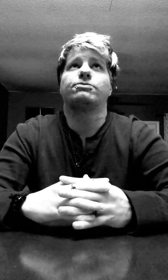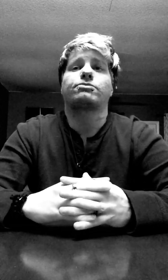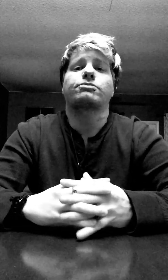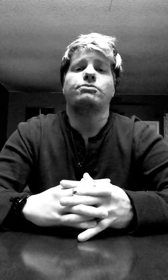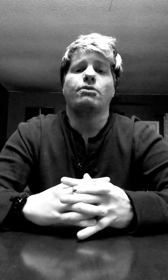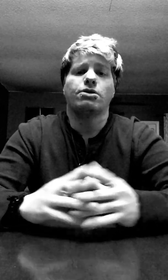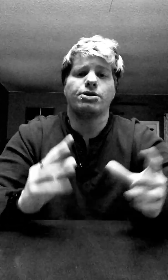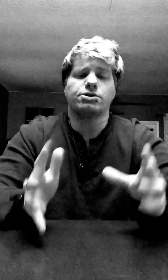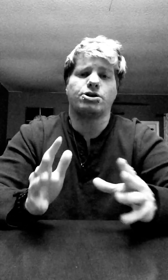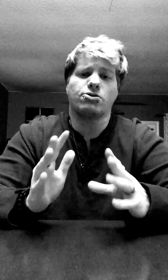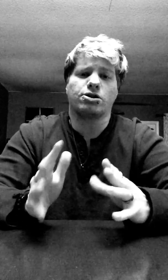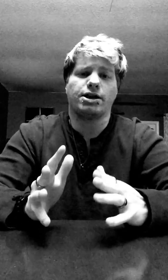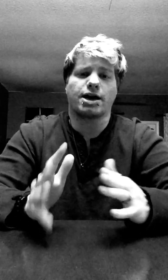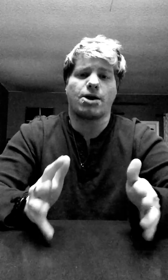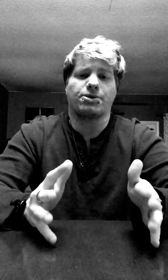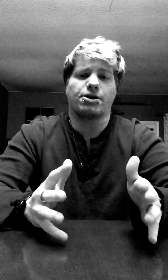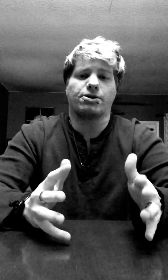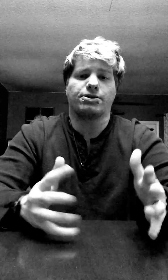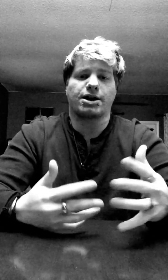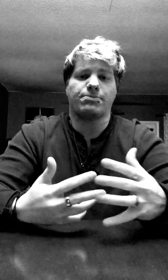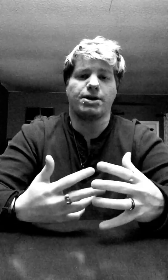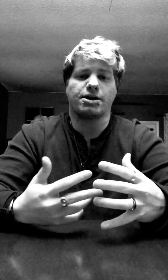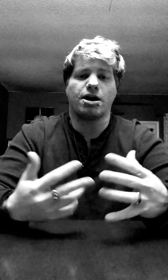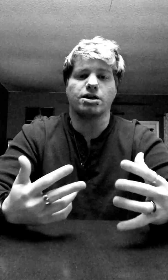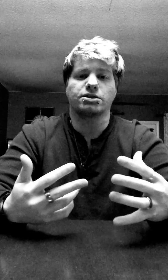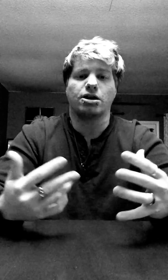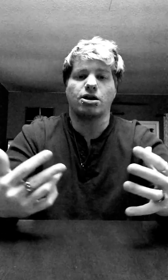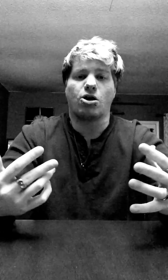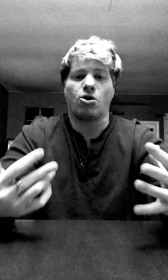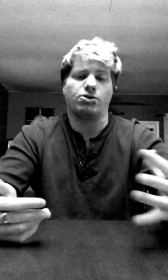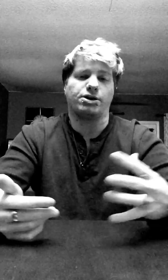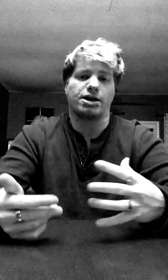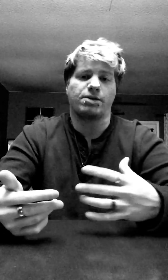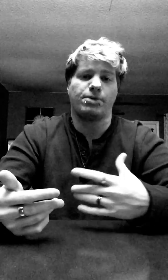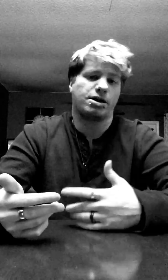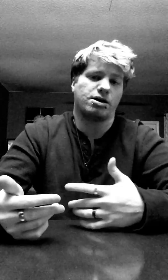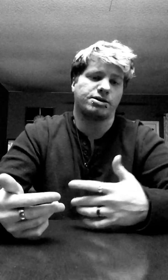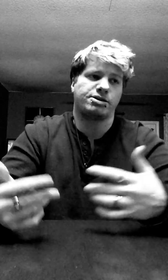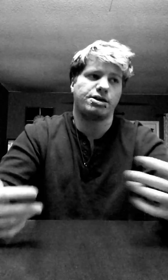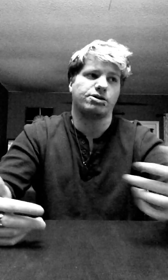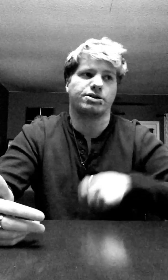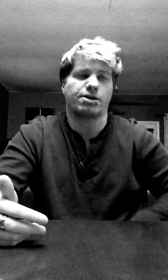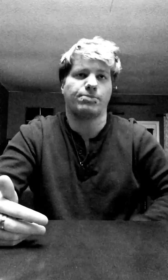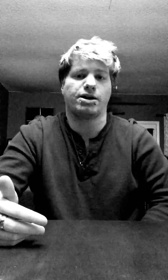there's no clinic out there that can make us holy, that can make us sinless, that can make,